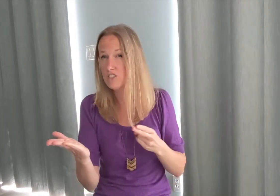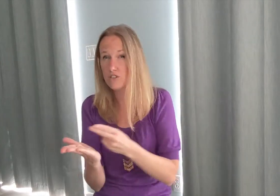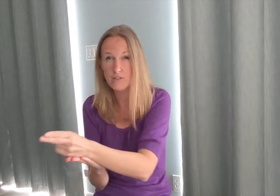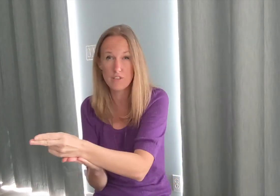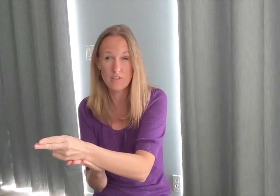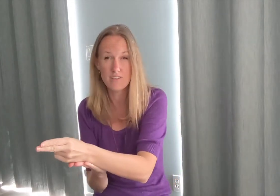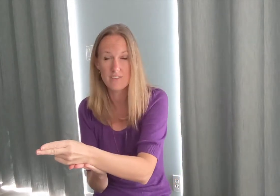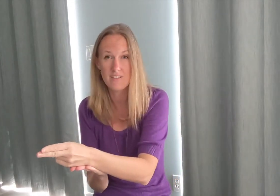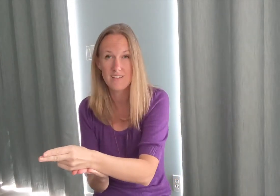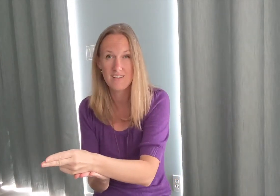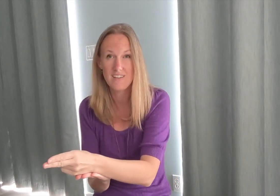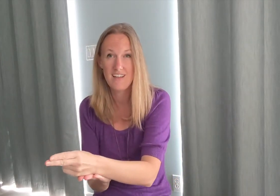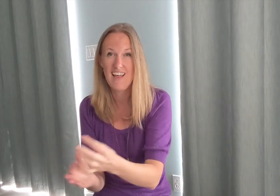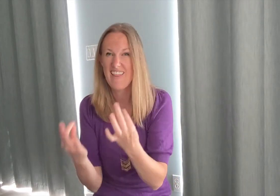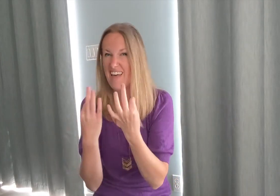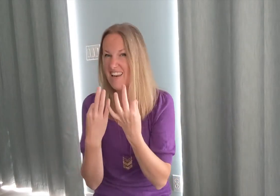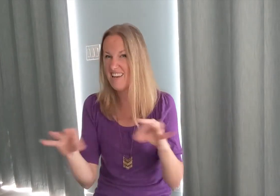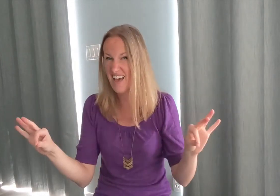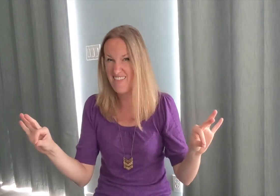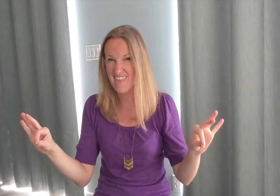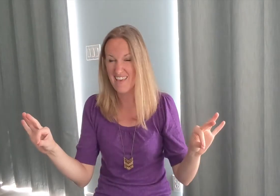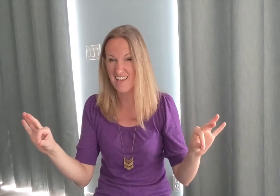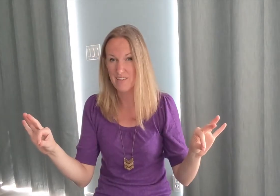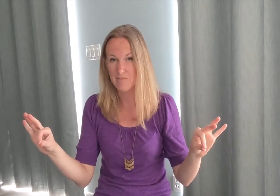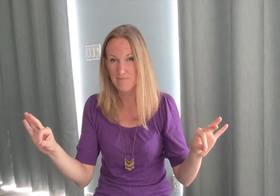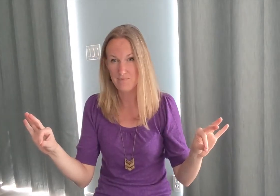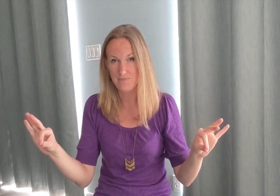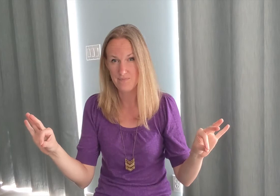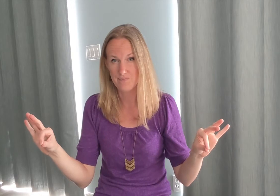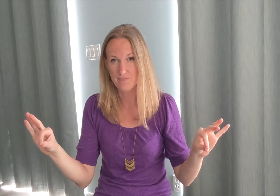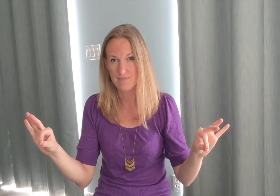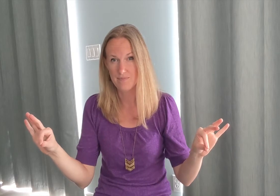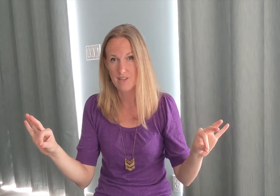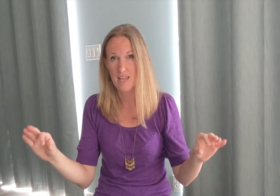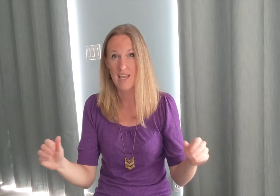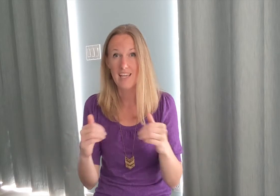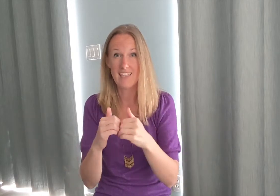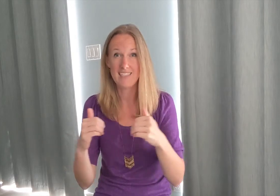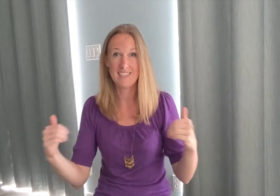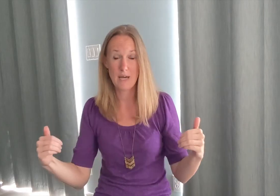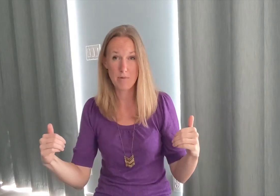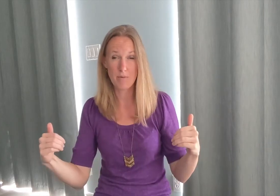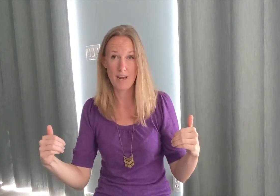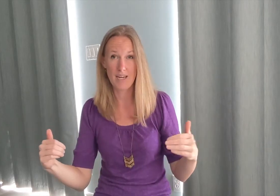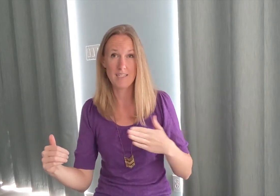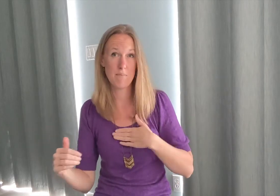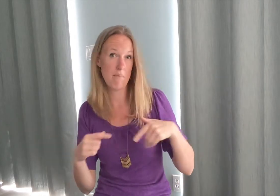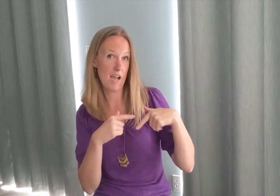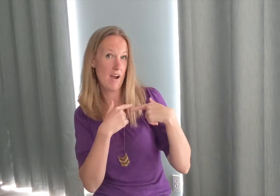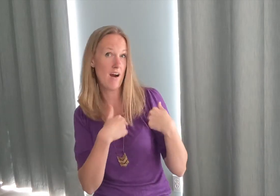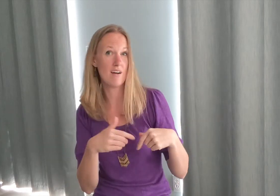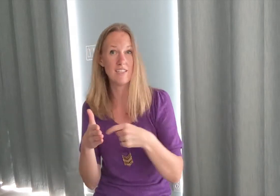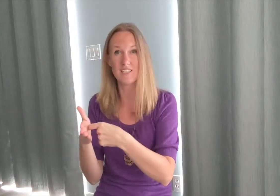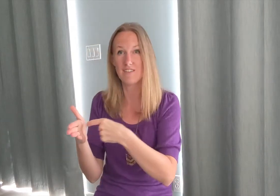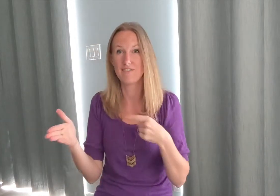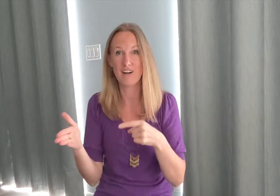truth that nothing can separate my heart from